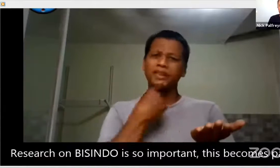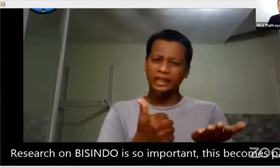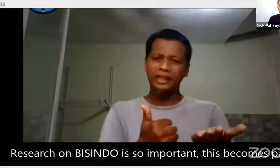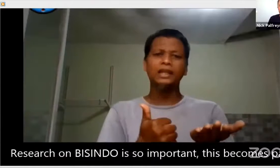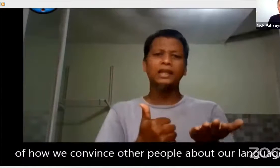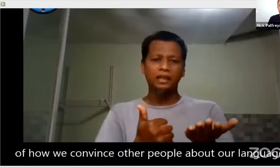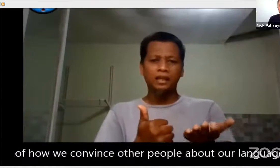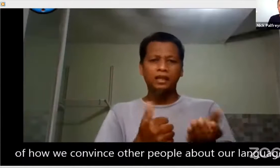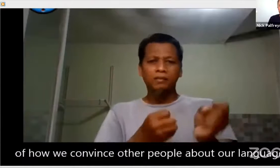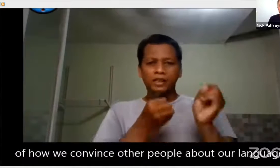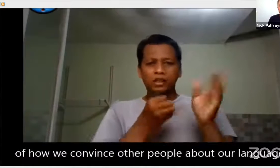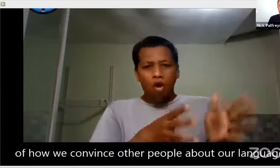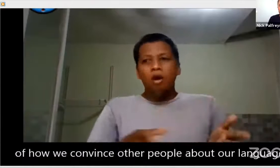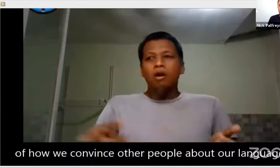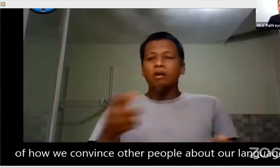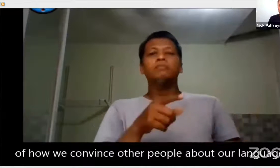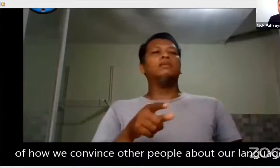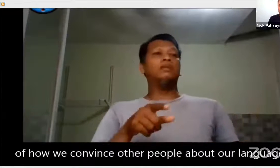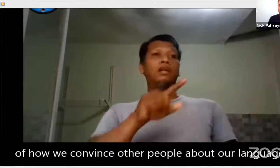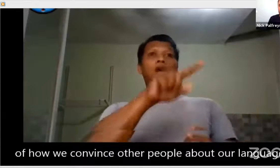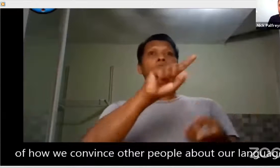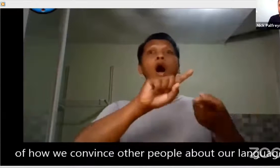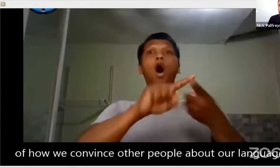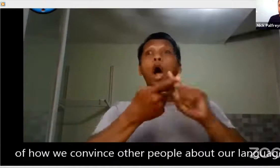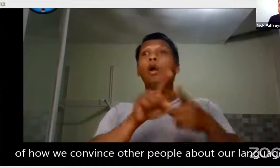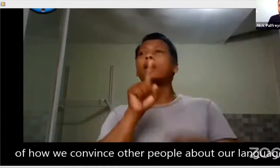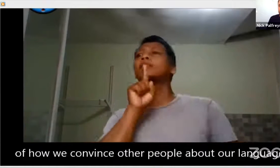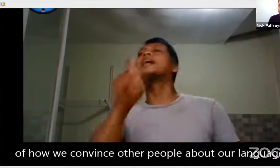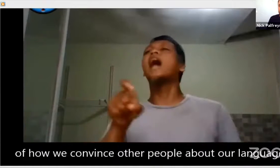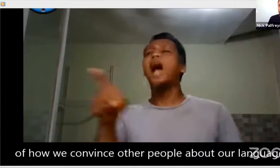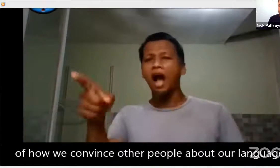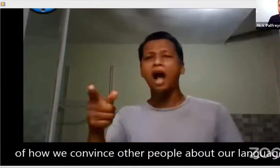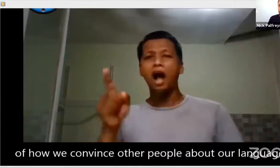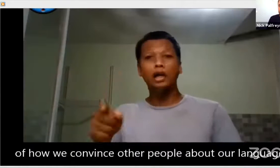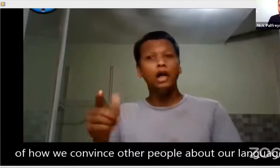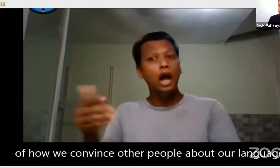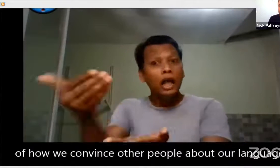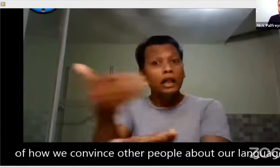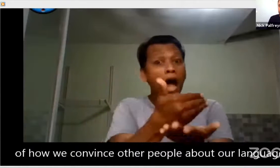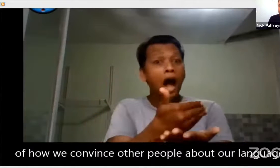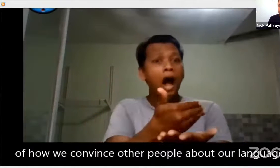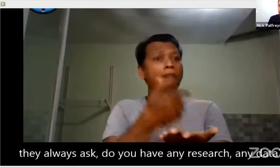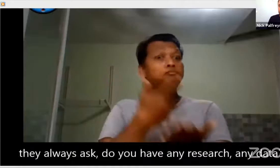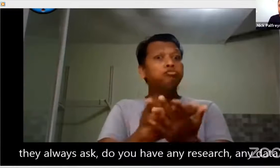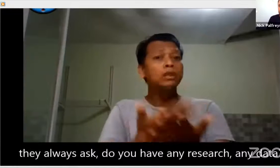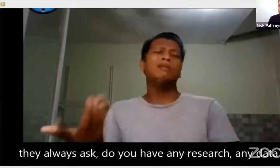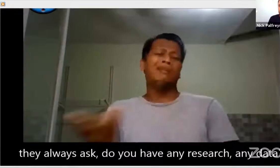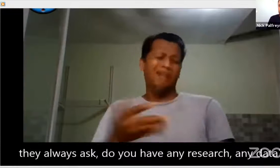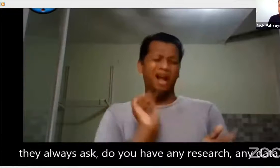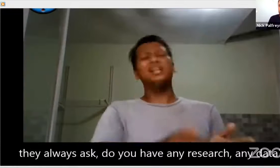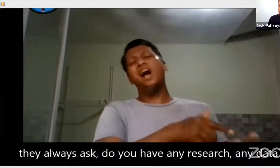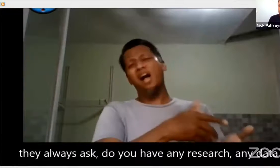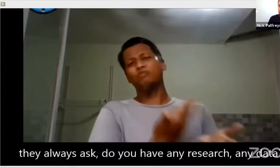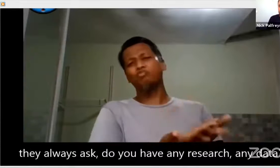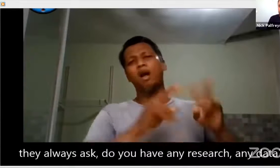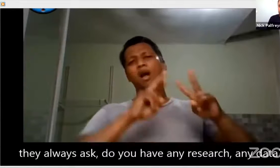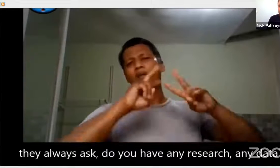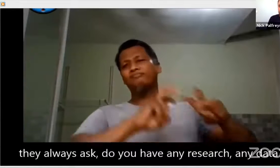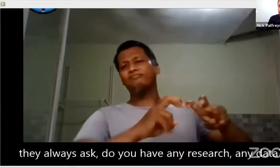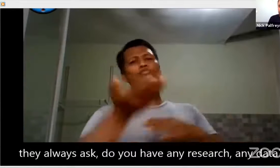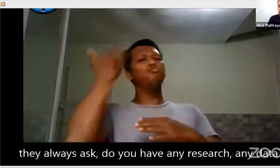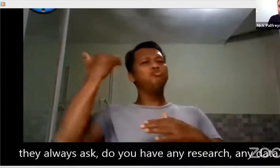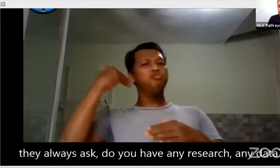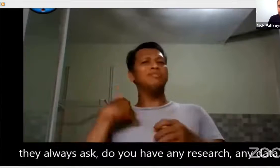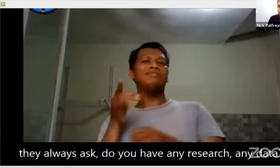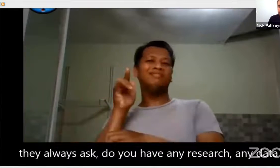This becomes part of how we convince other people about our language. They always